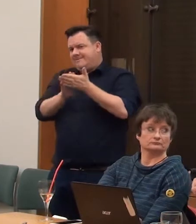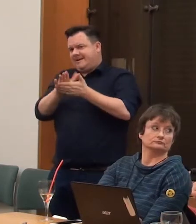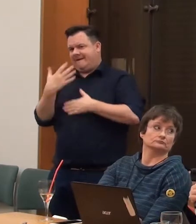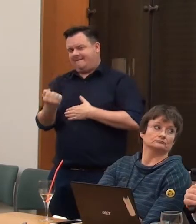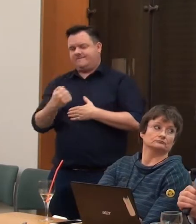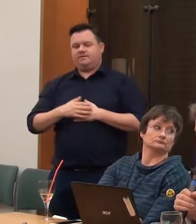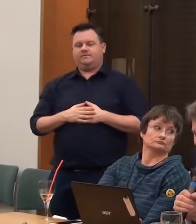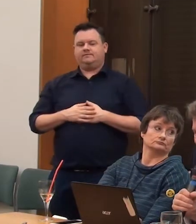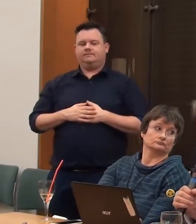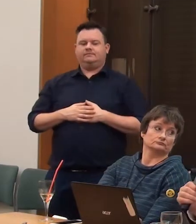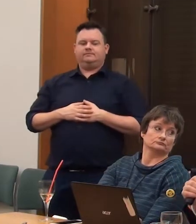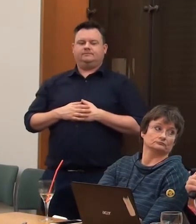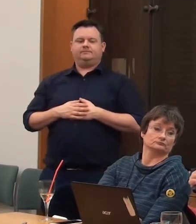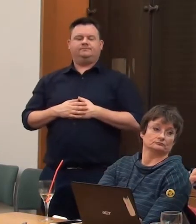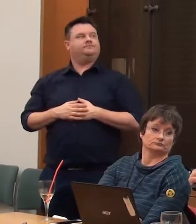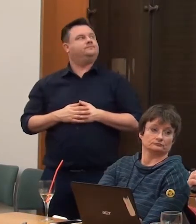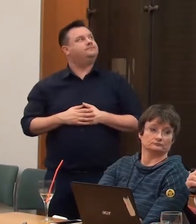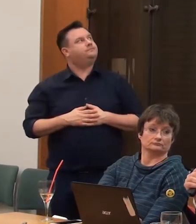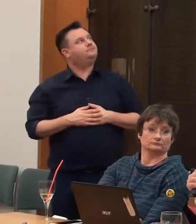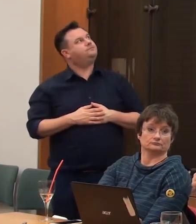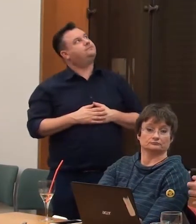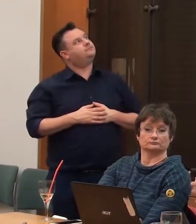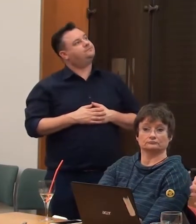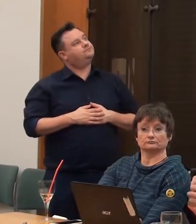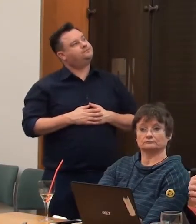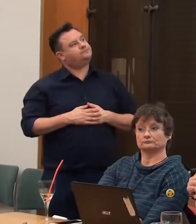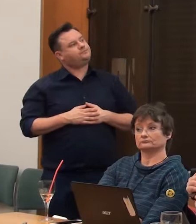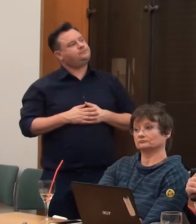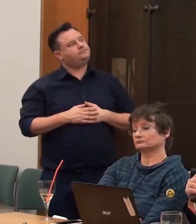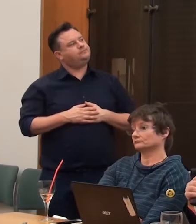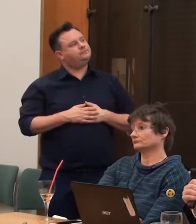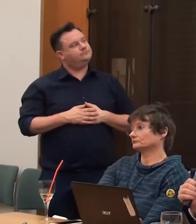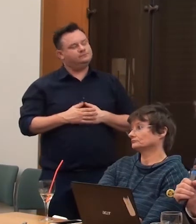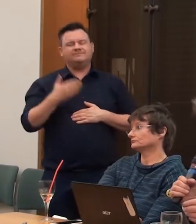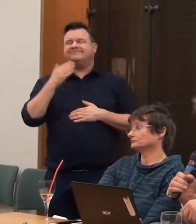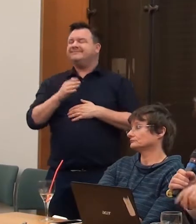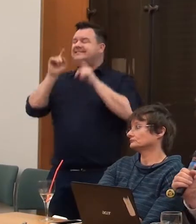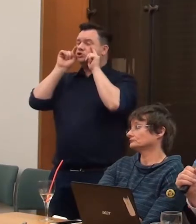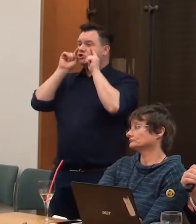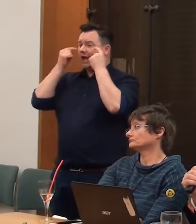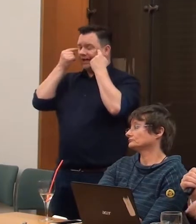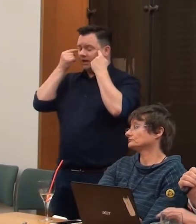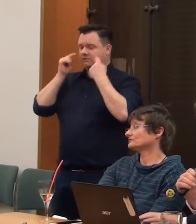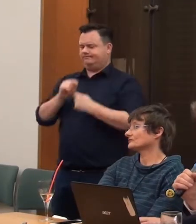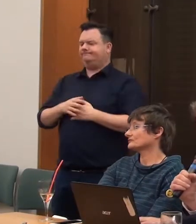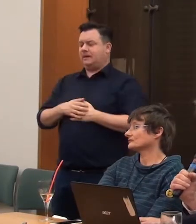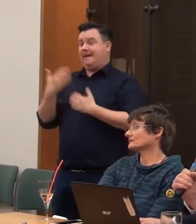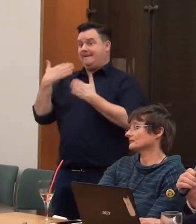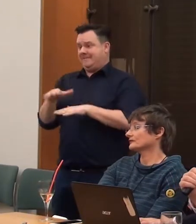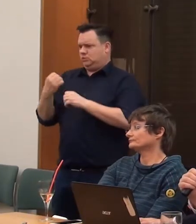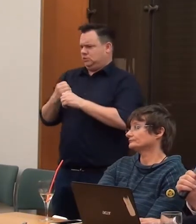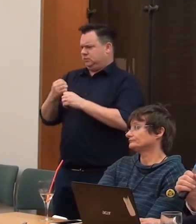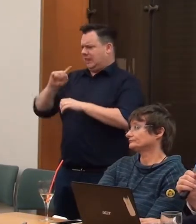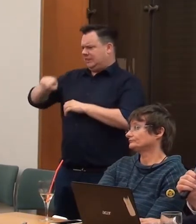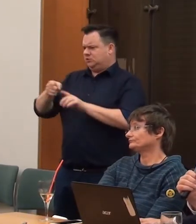The invention of the printing press, which came from China, which had been doing it for about a thousand years before